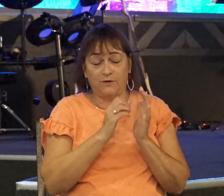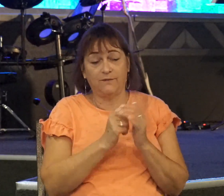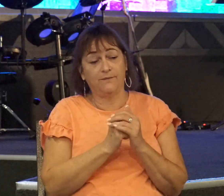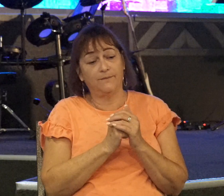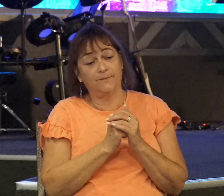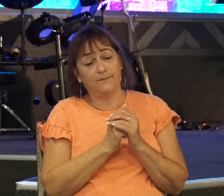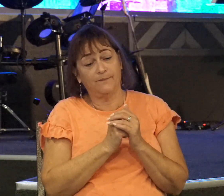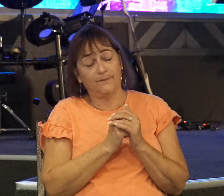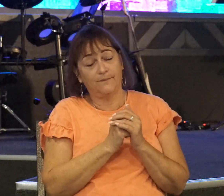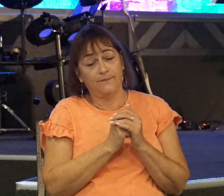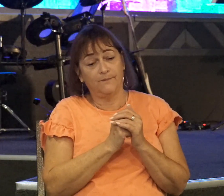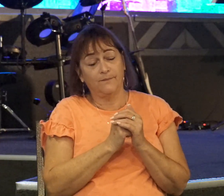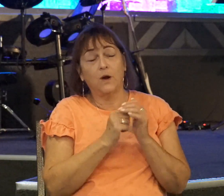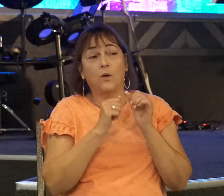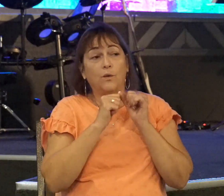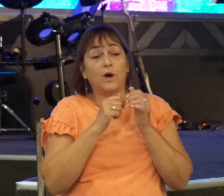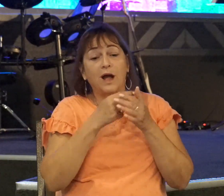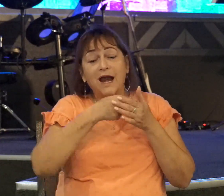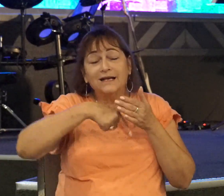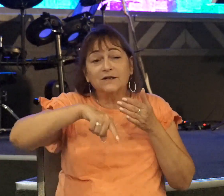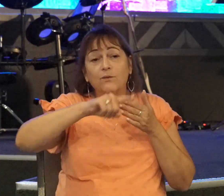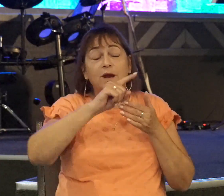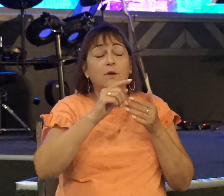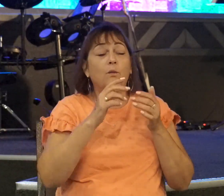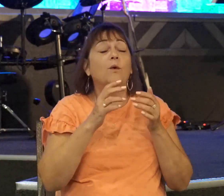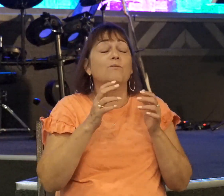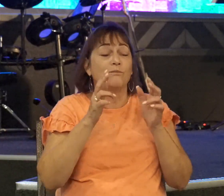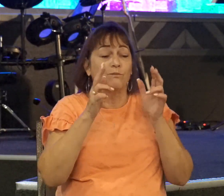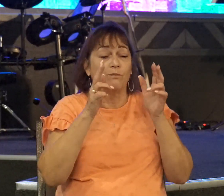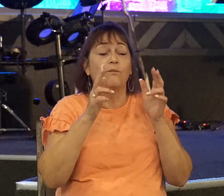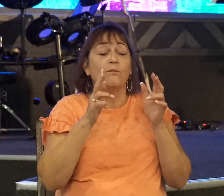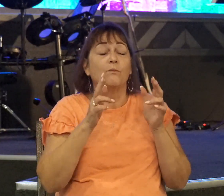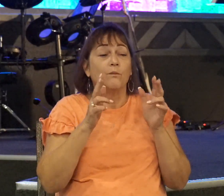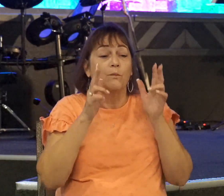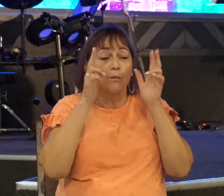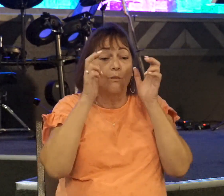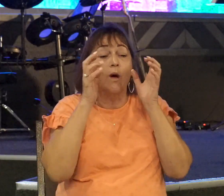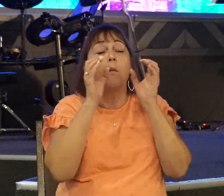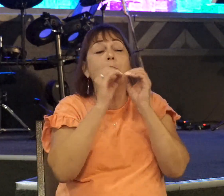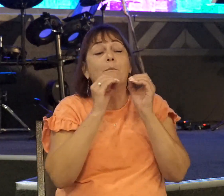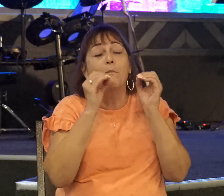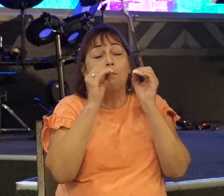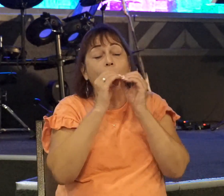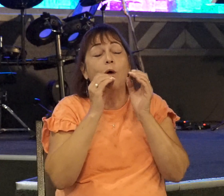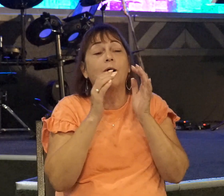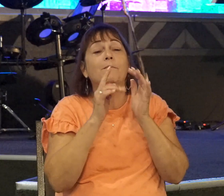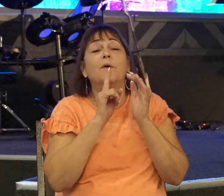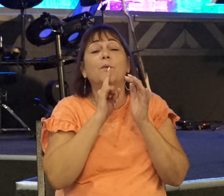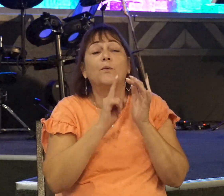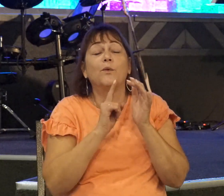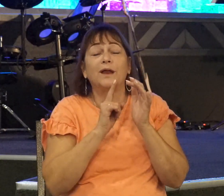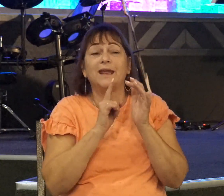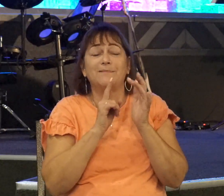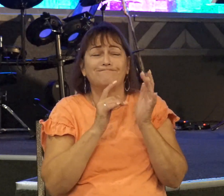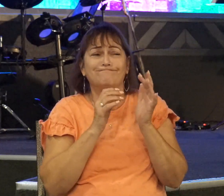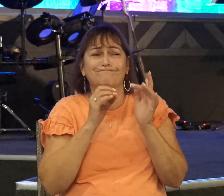When we continue next week, we're going to glean even more. But what really stood out to me so far